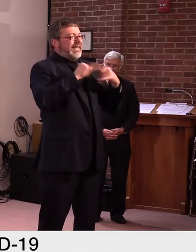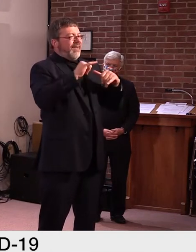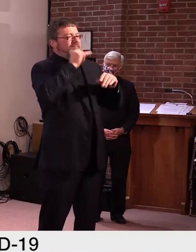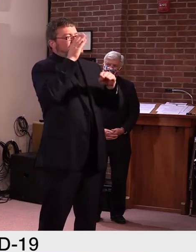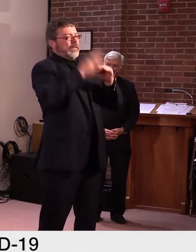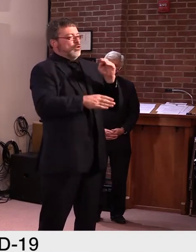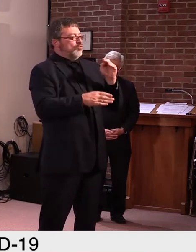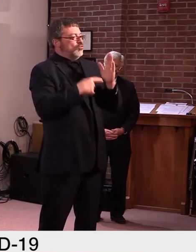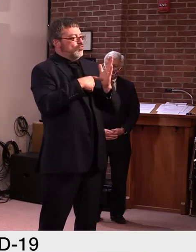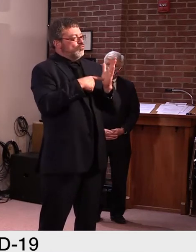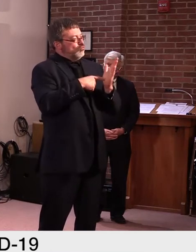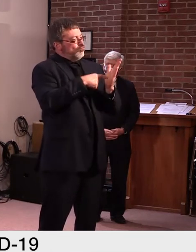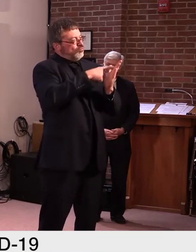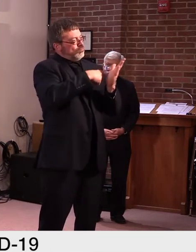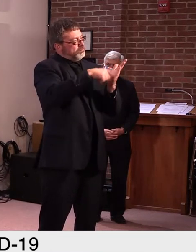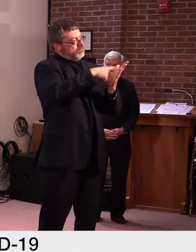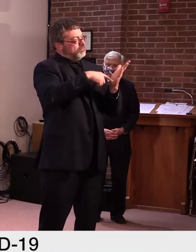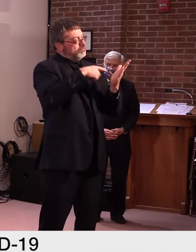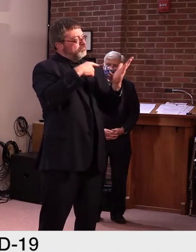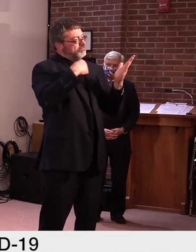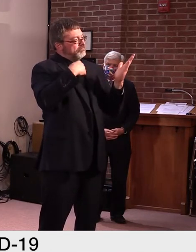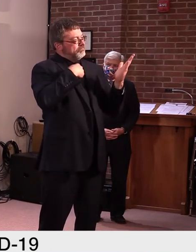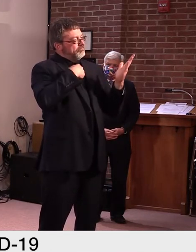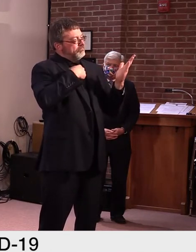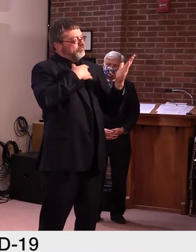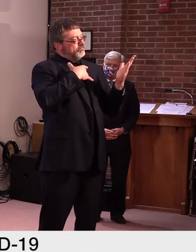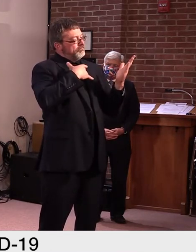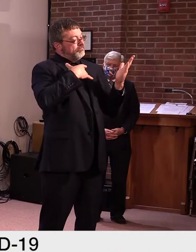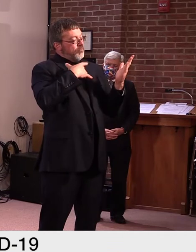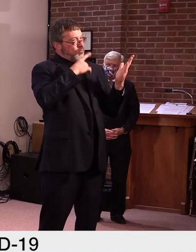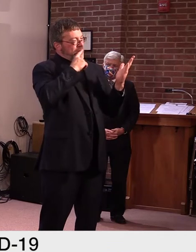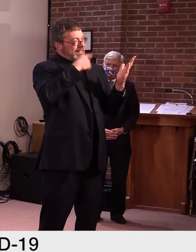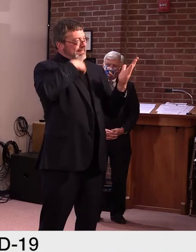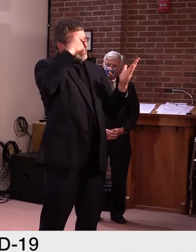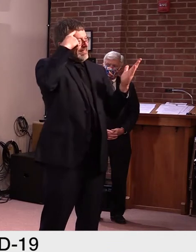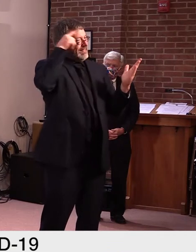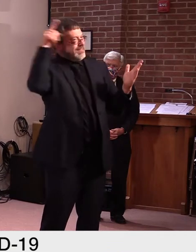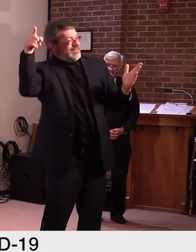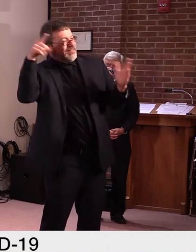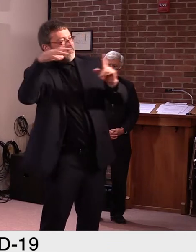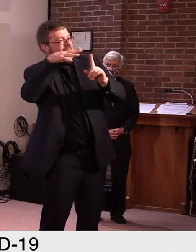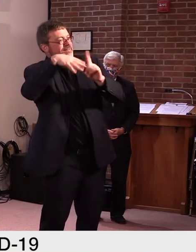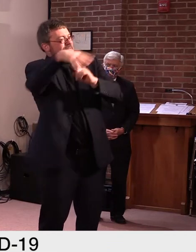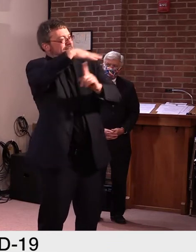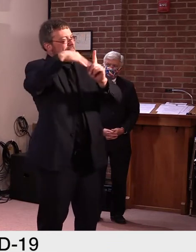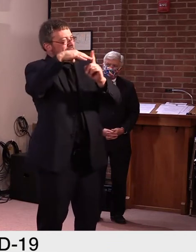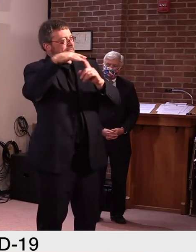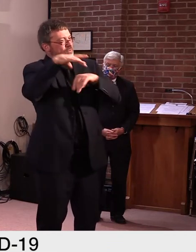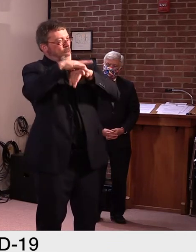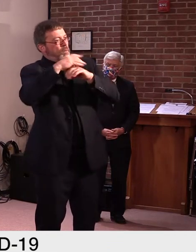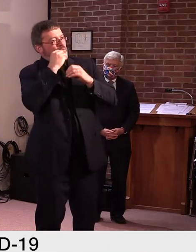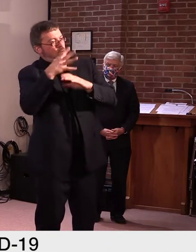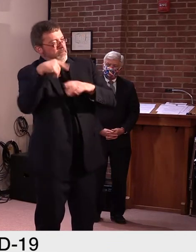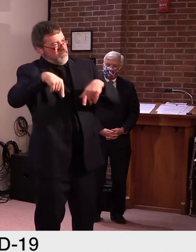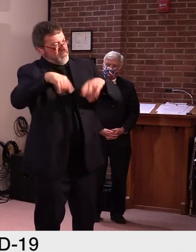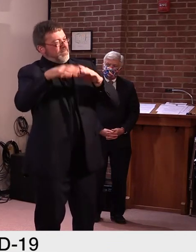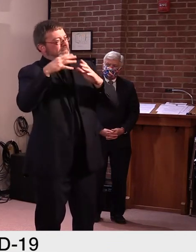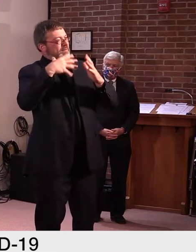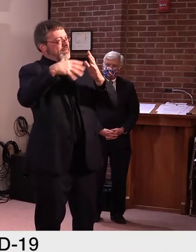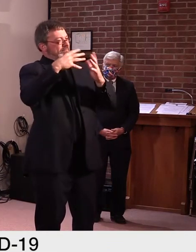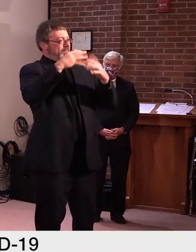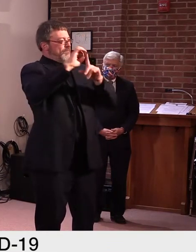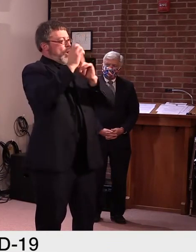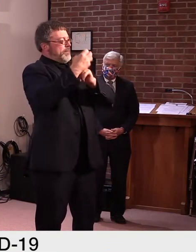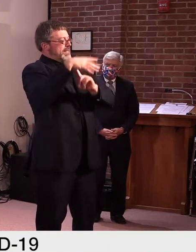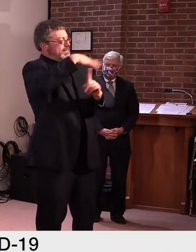as I reflect on the Global Warming Solutions Act and the difference between, the two bills, and, and my, uh, address